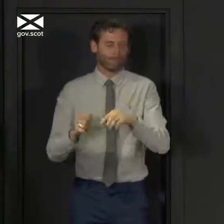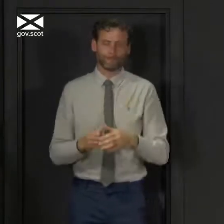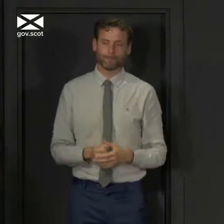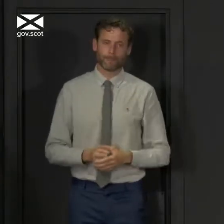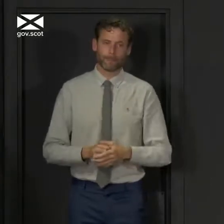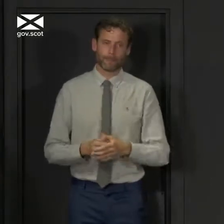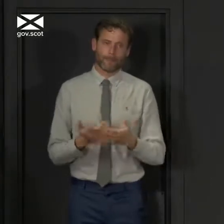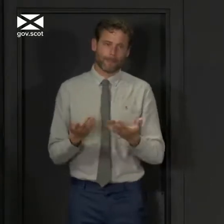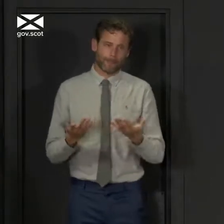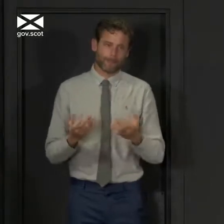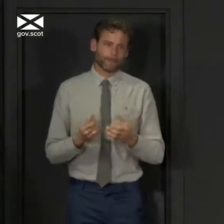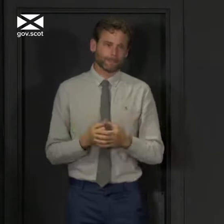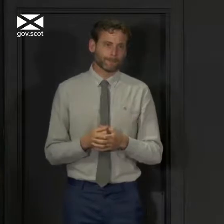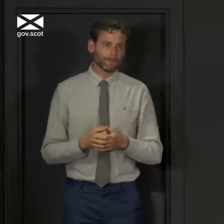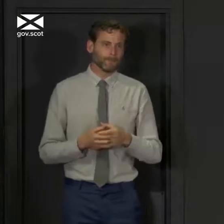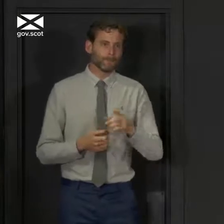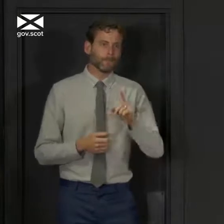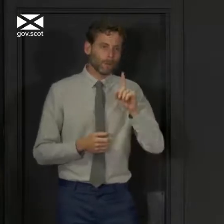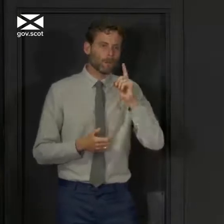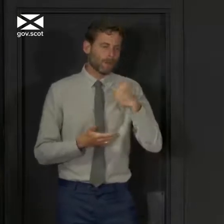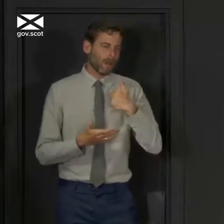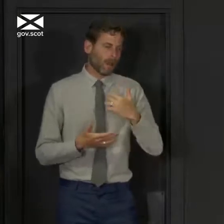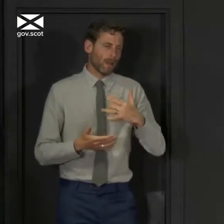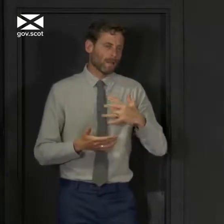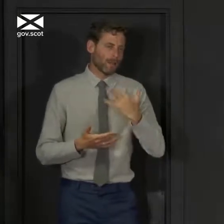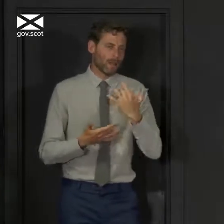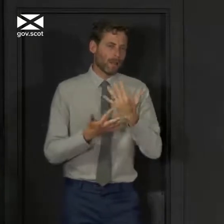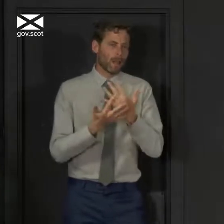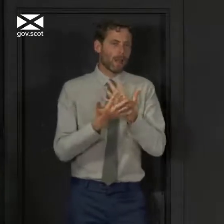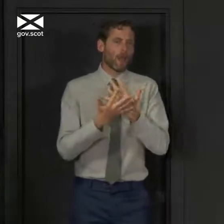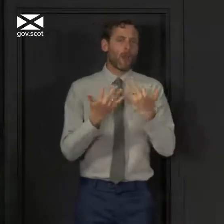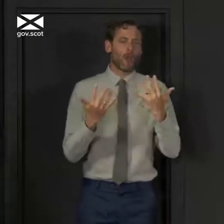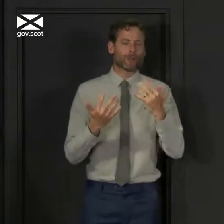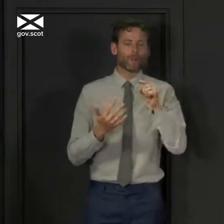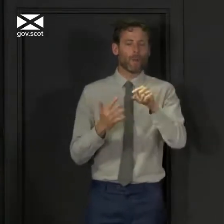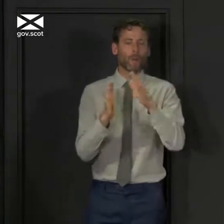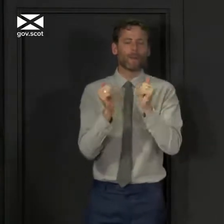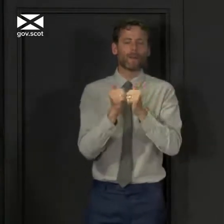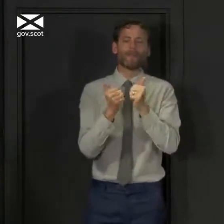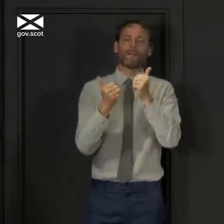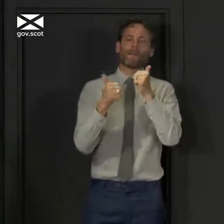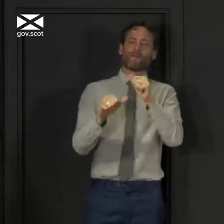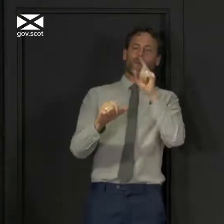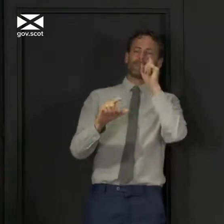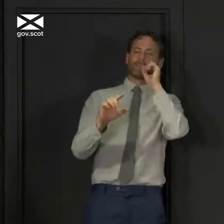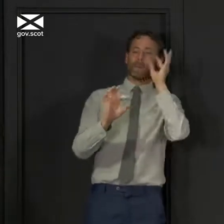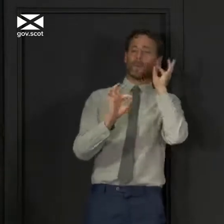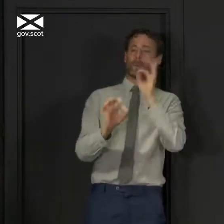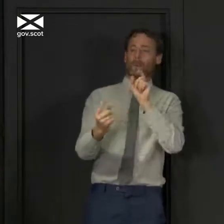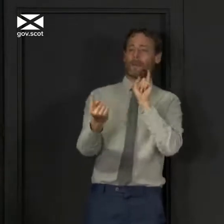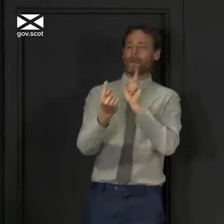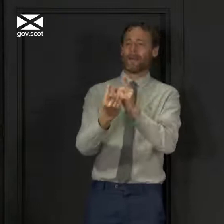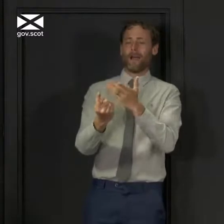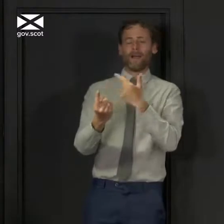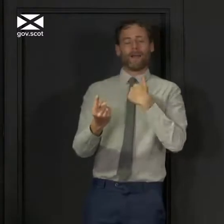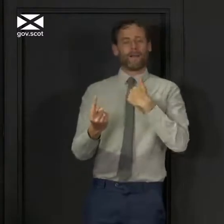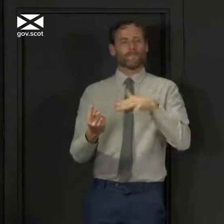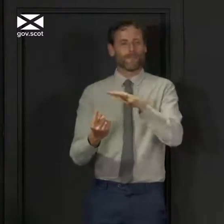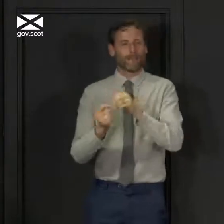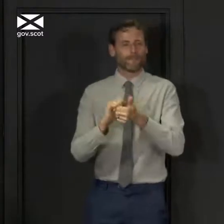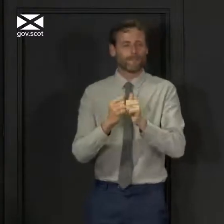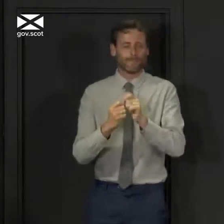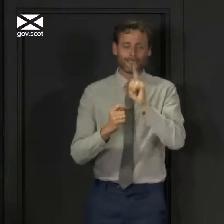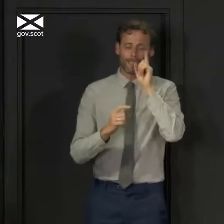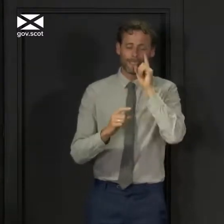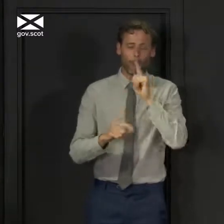am sure there are going to be lots of emotional reunions this weekend. You'll be planning to see family and friends that you haven't seen for